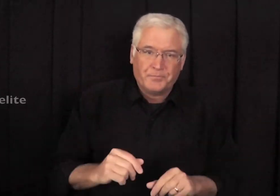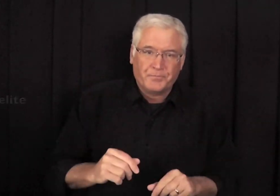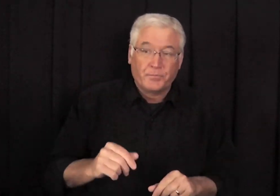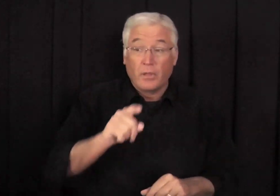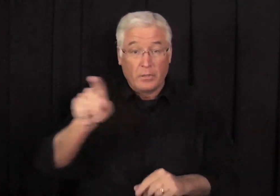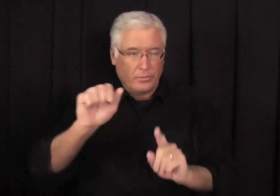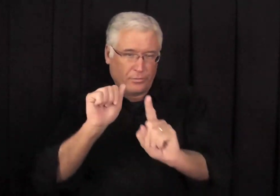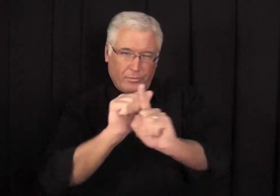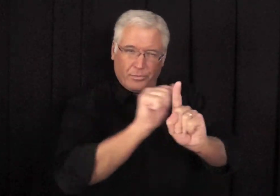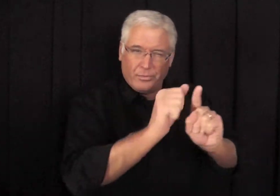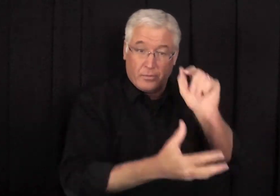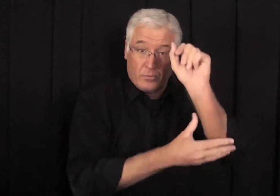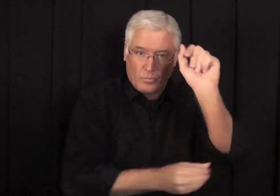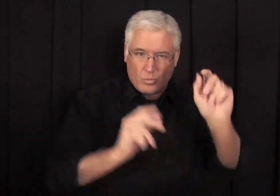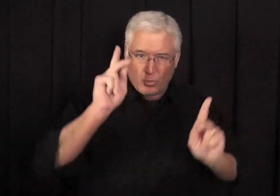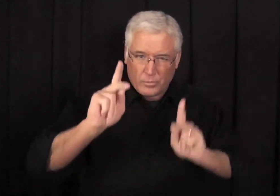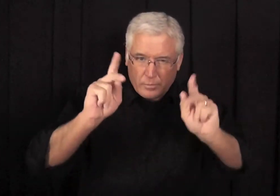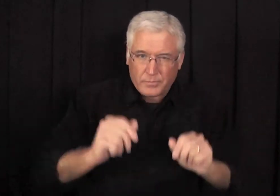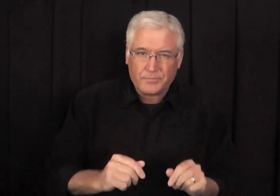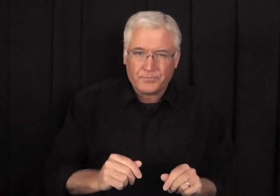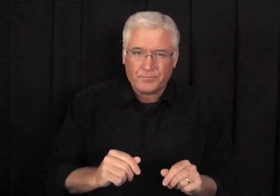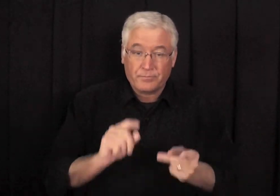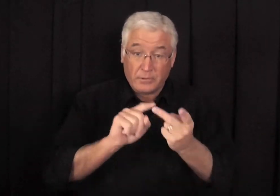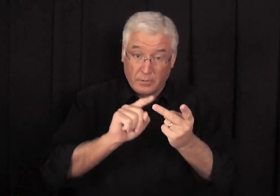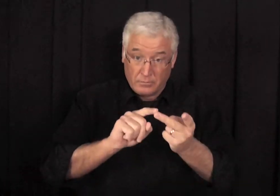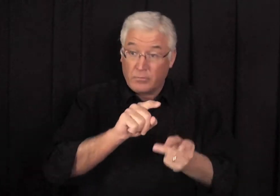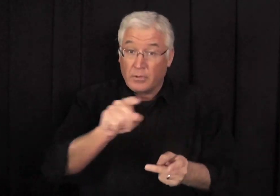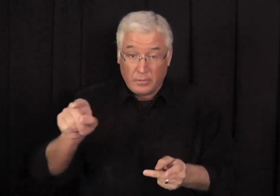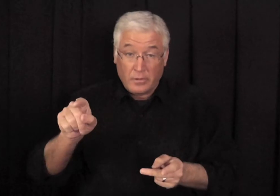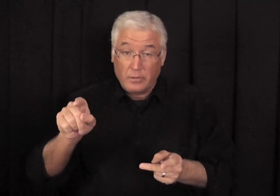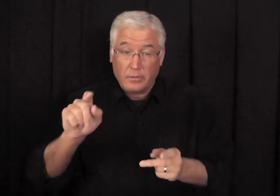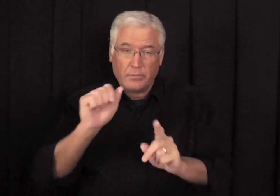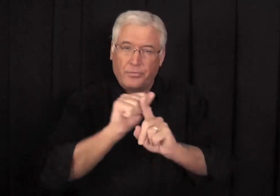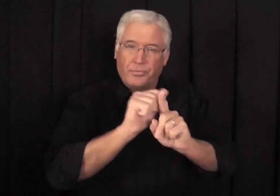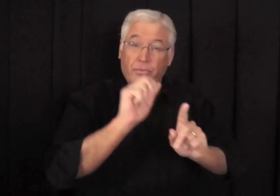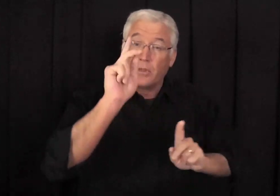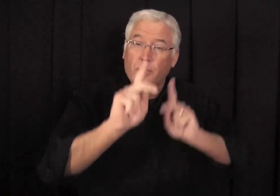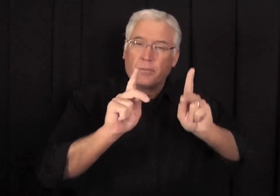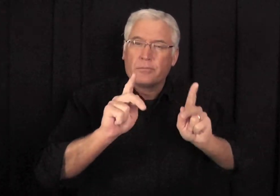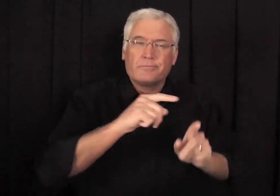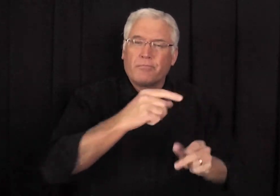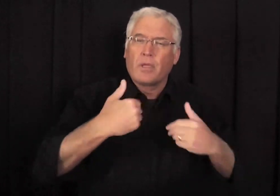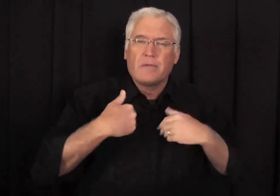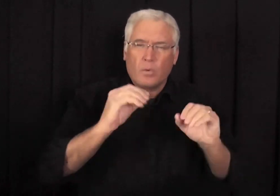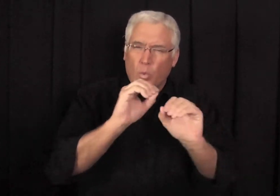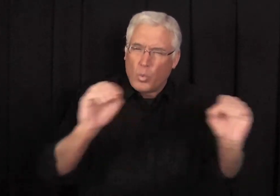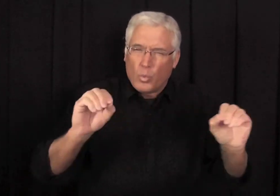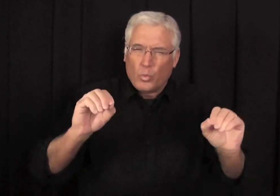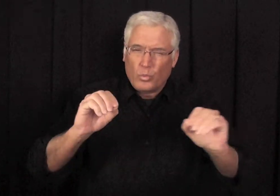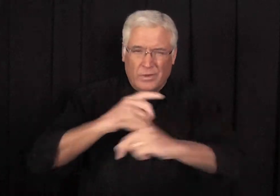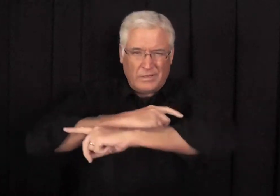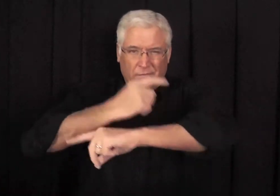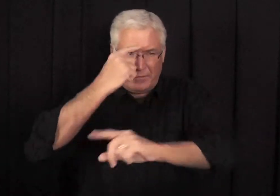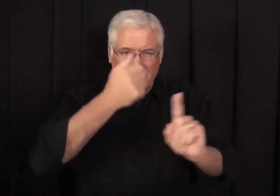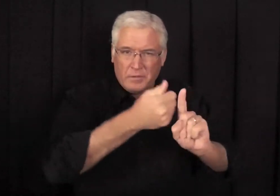deceived poor people. They deceived these people who had no way to defend themselves